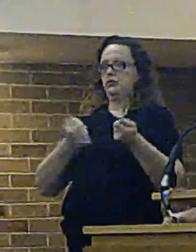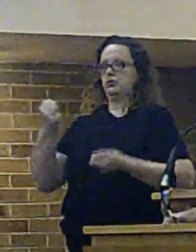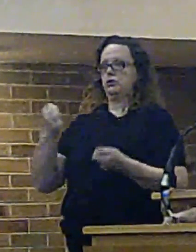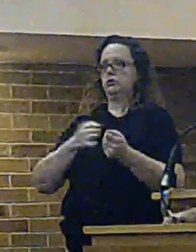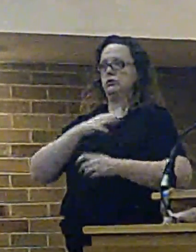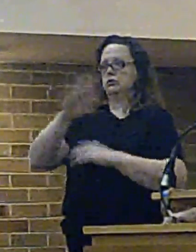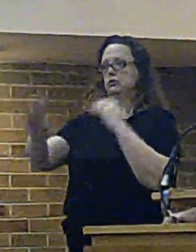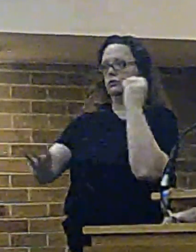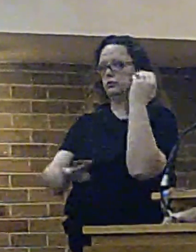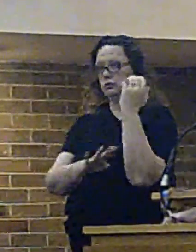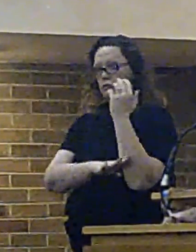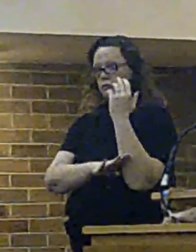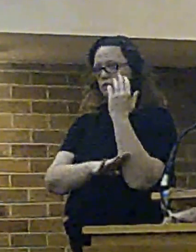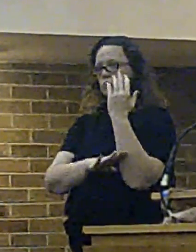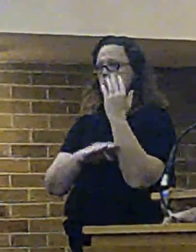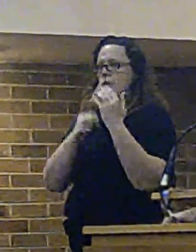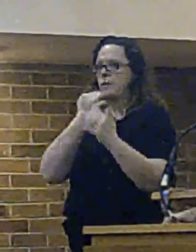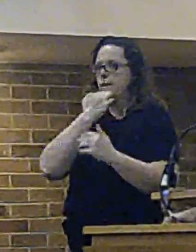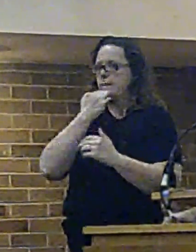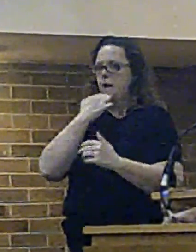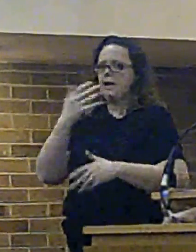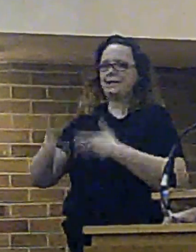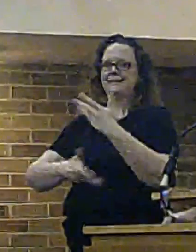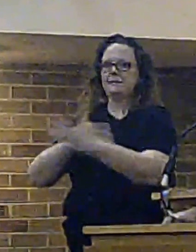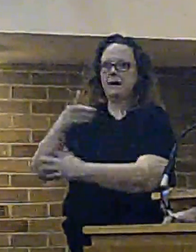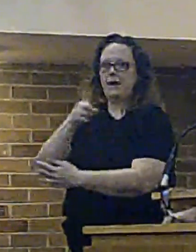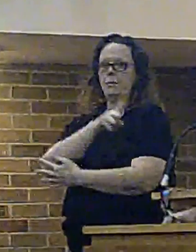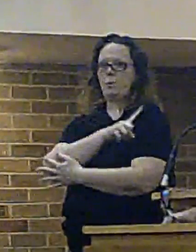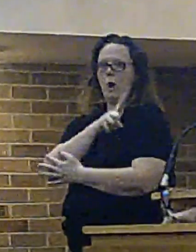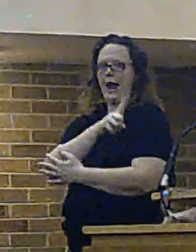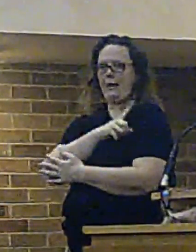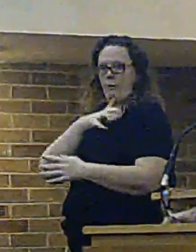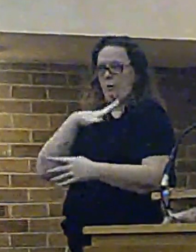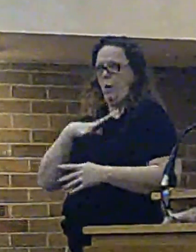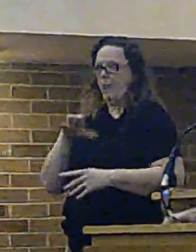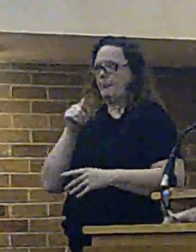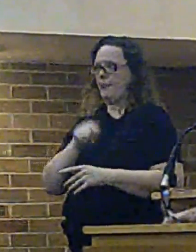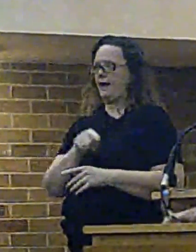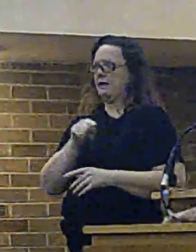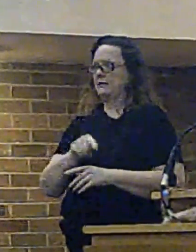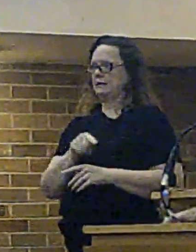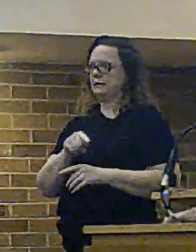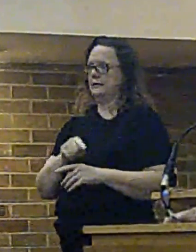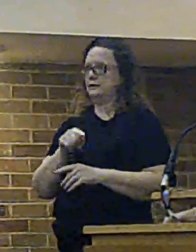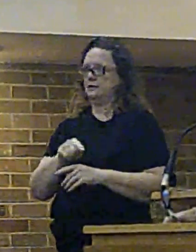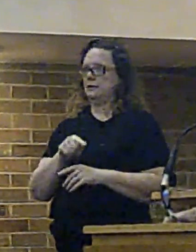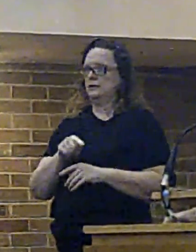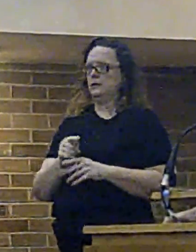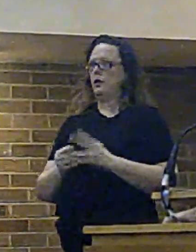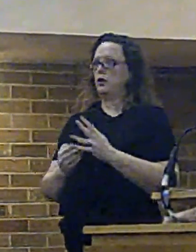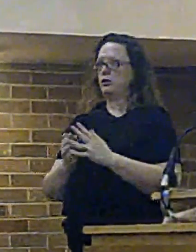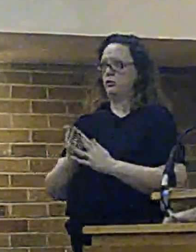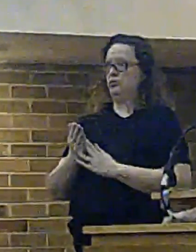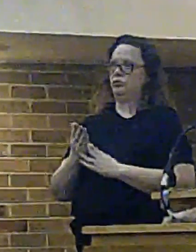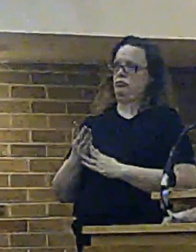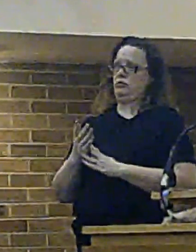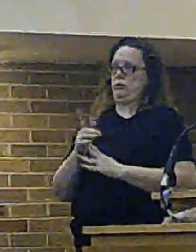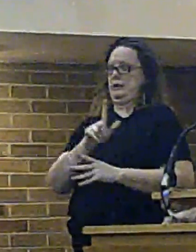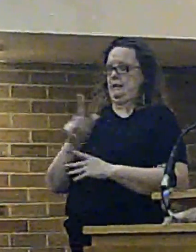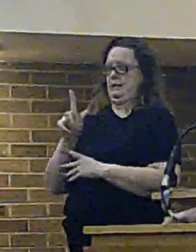a predetermined level. I will explain why that is our intention to do that as I say as I move through the presentation.